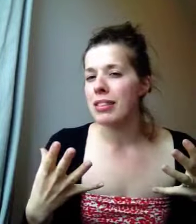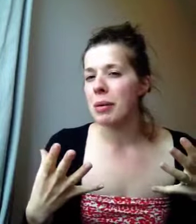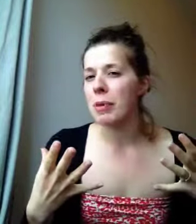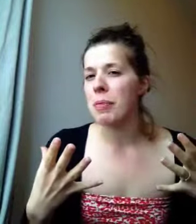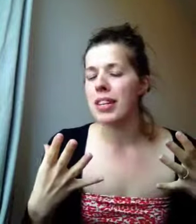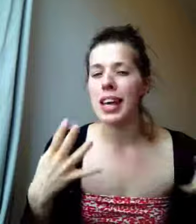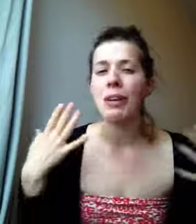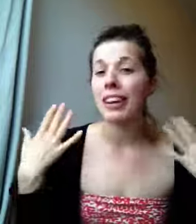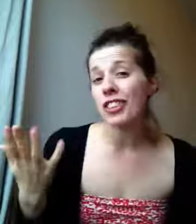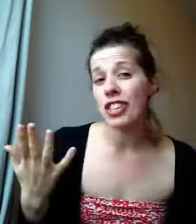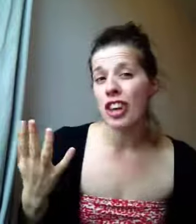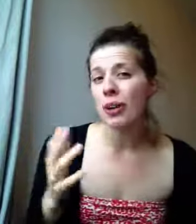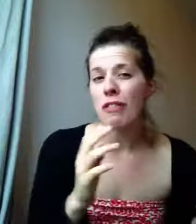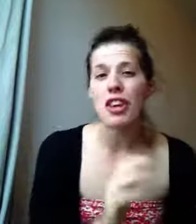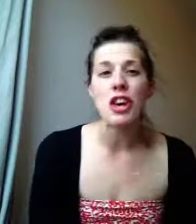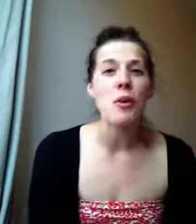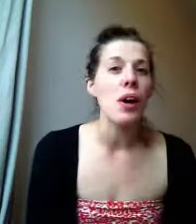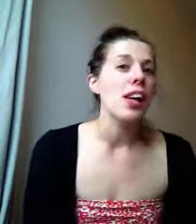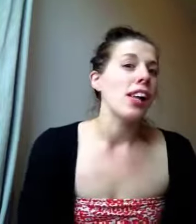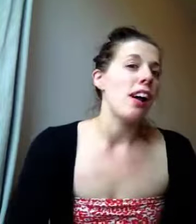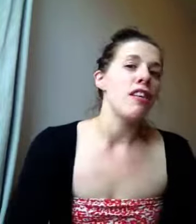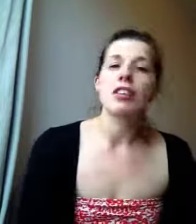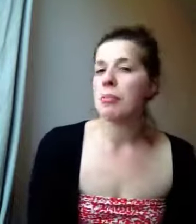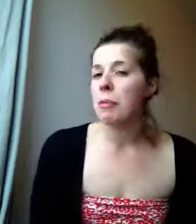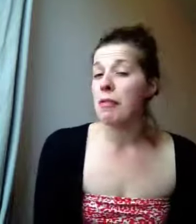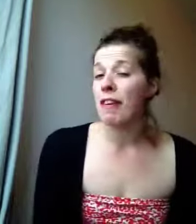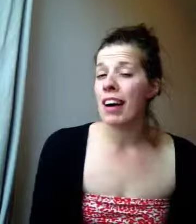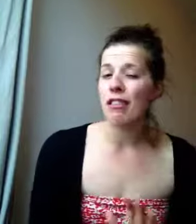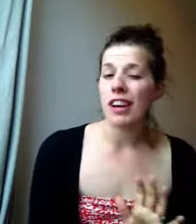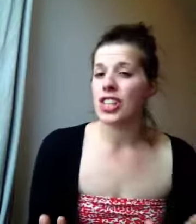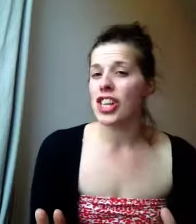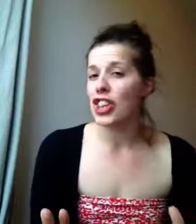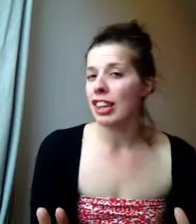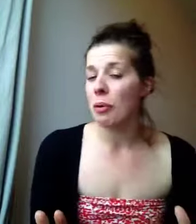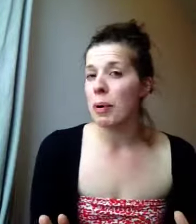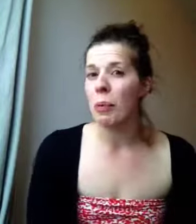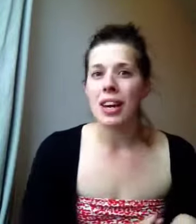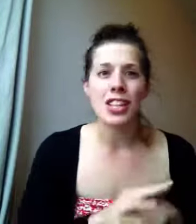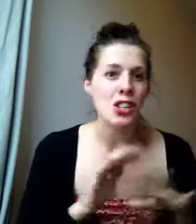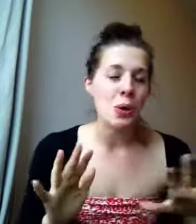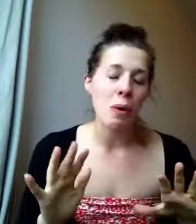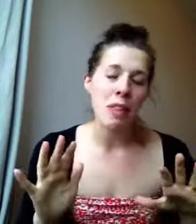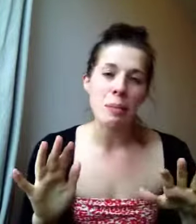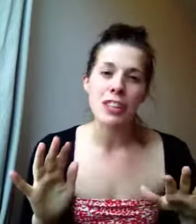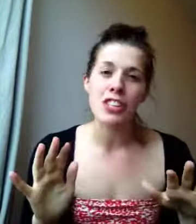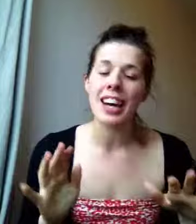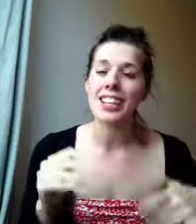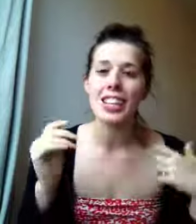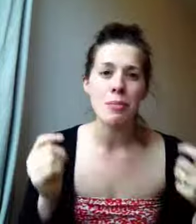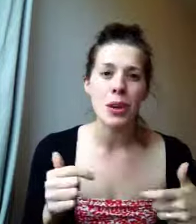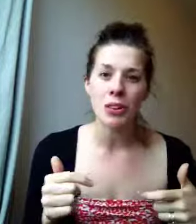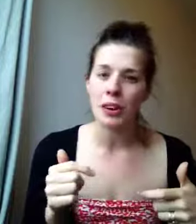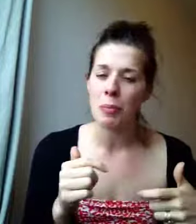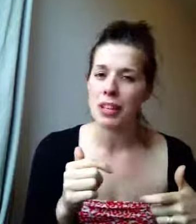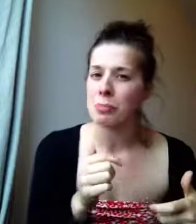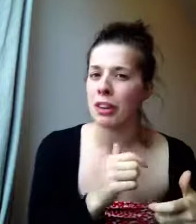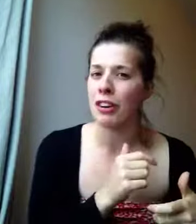supplements. I'd love to know if you are a supplement fan or if actually you think they're a bit weird and you don't want them in your diet. Just let me know in the comments below